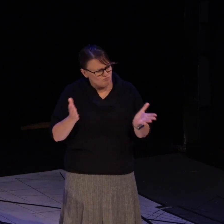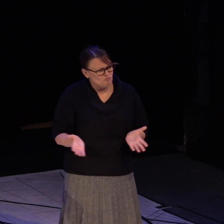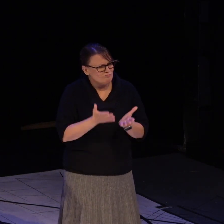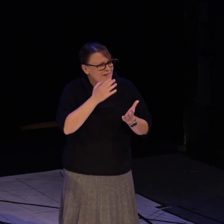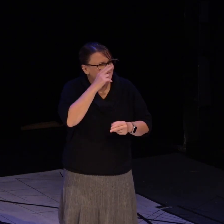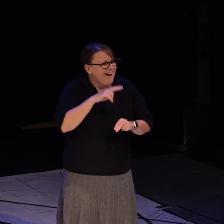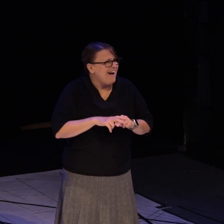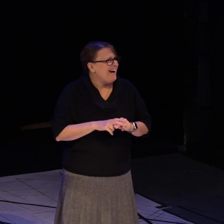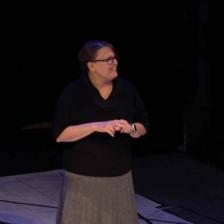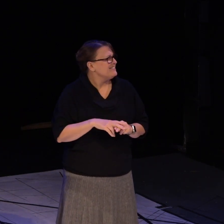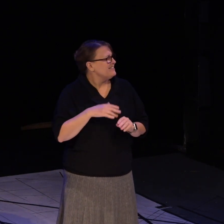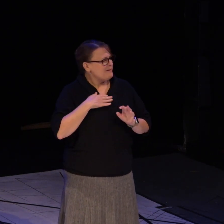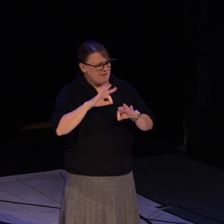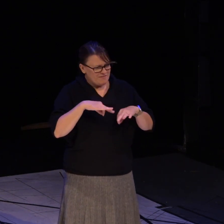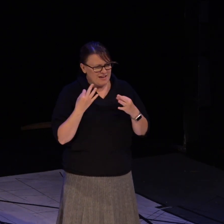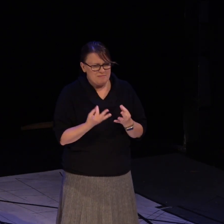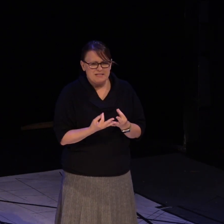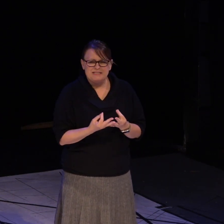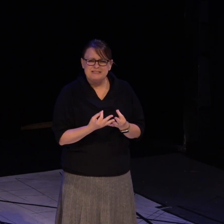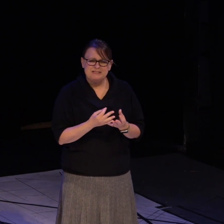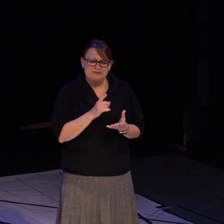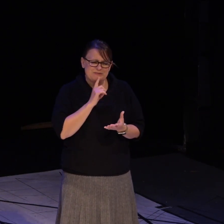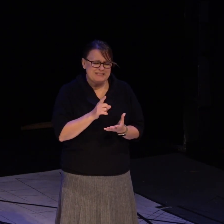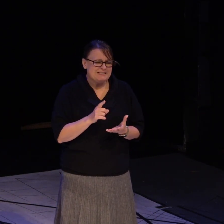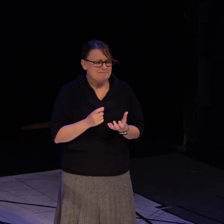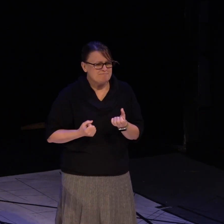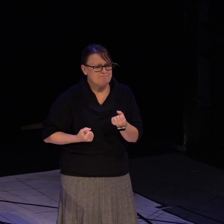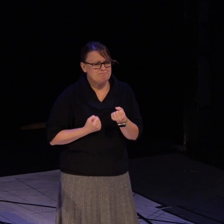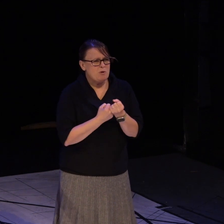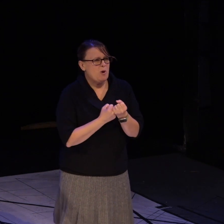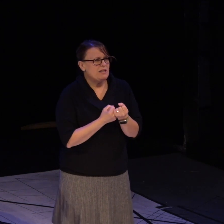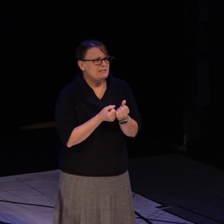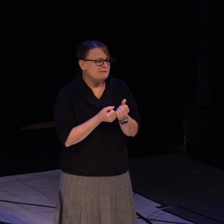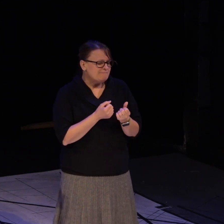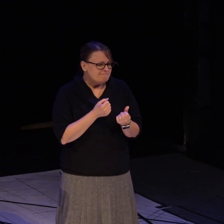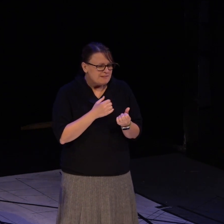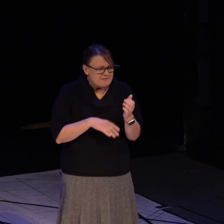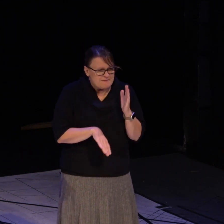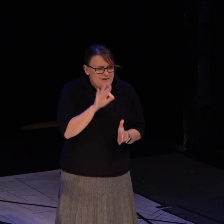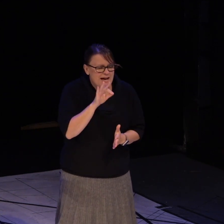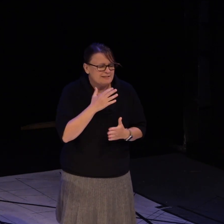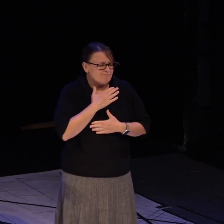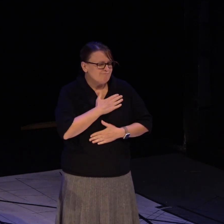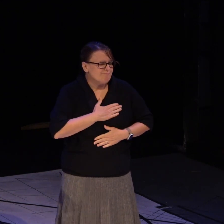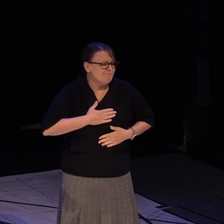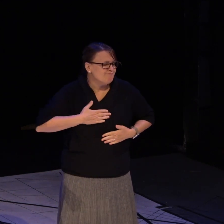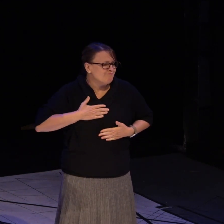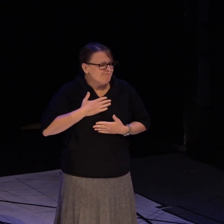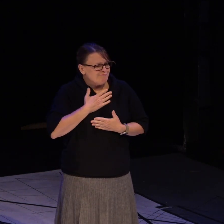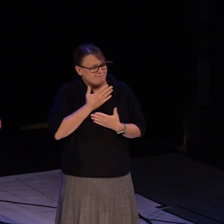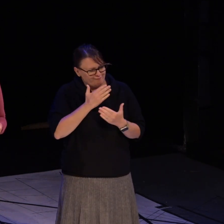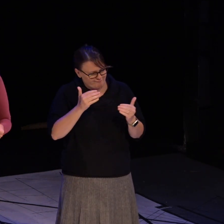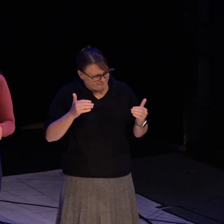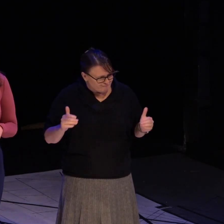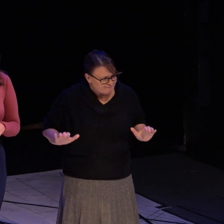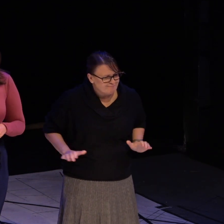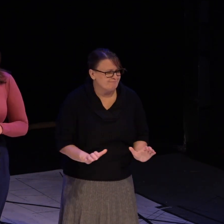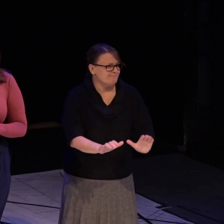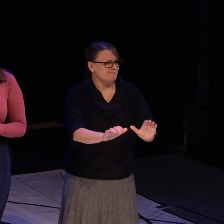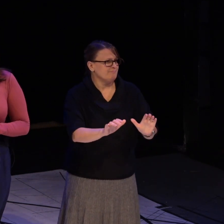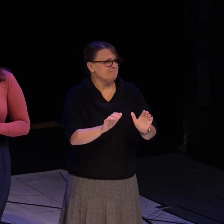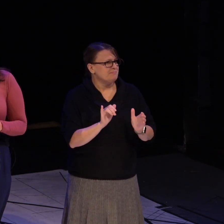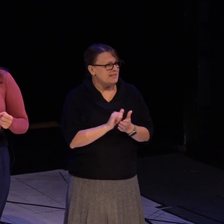family who's always supported passions and really leaning into those.